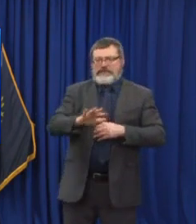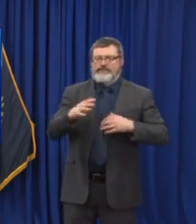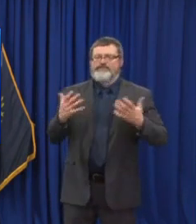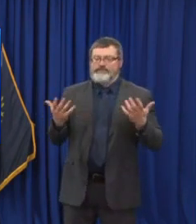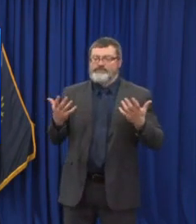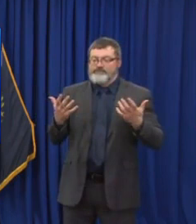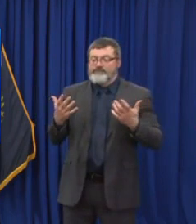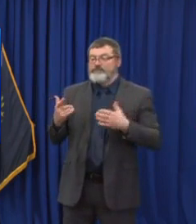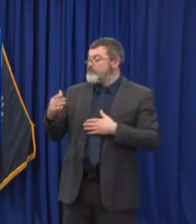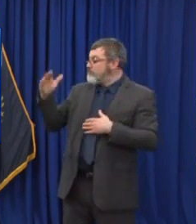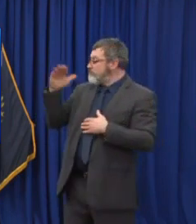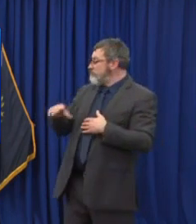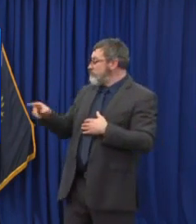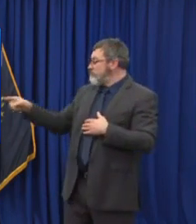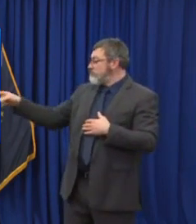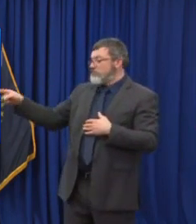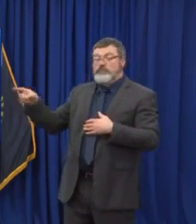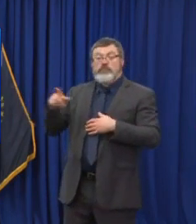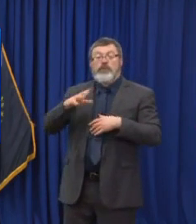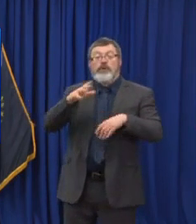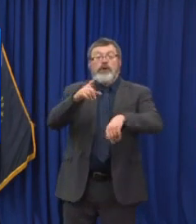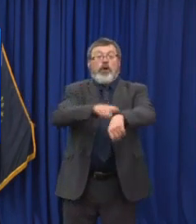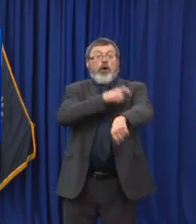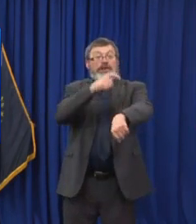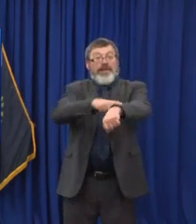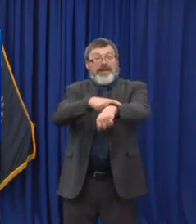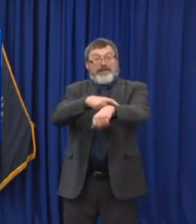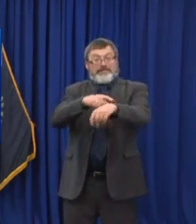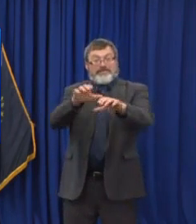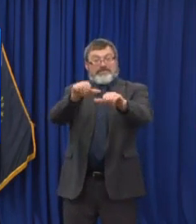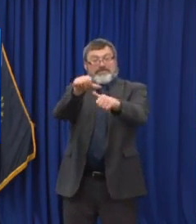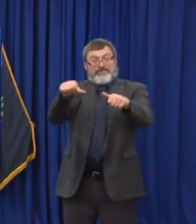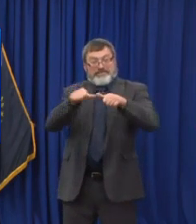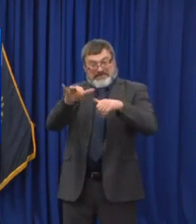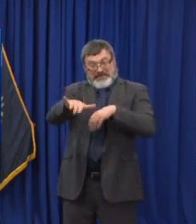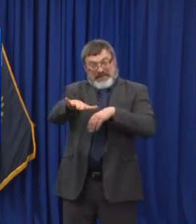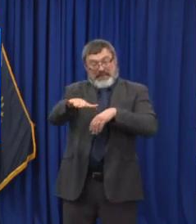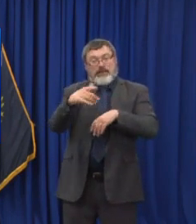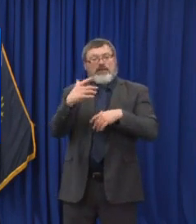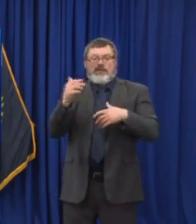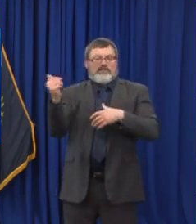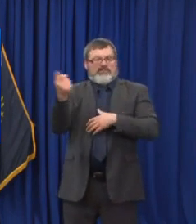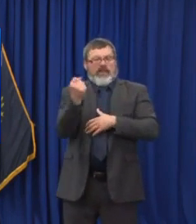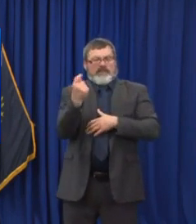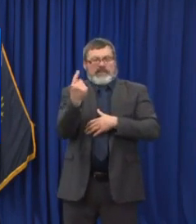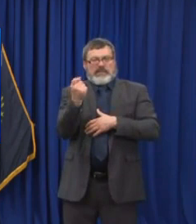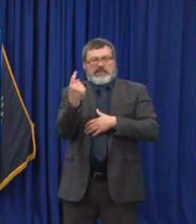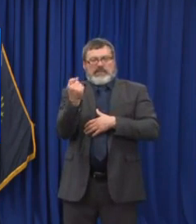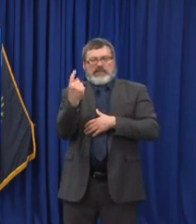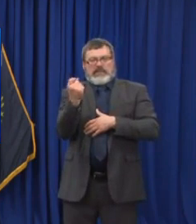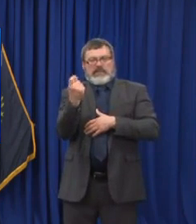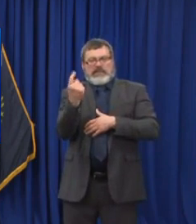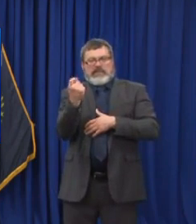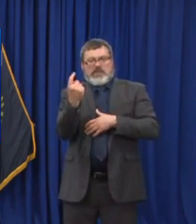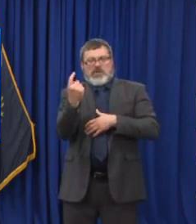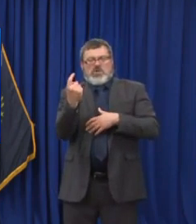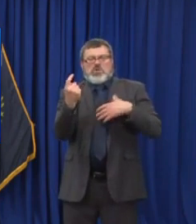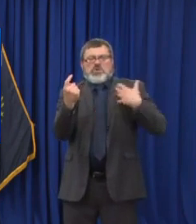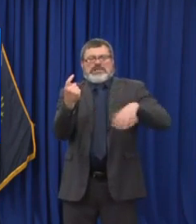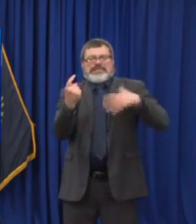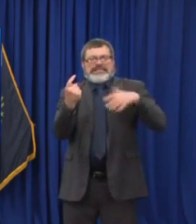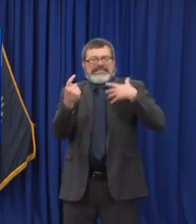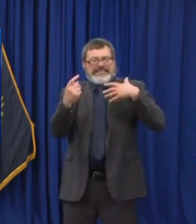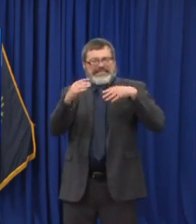the five outbreaks. I think there were five more that we added today. We are back up to 11 long term care outbreaks and the two big